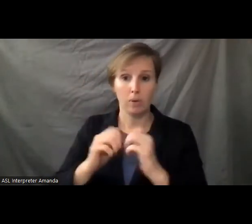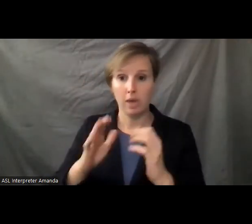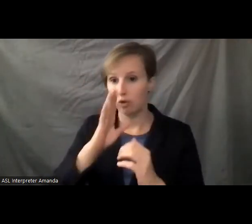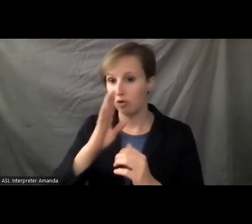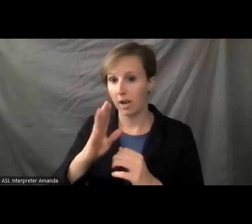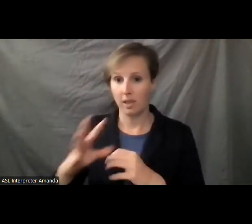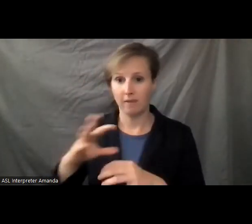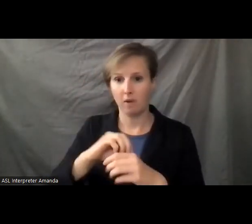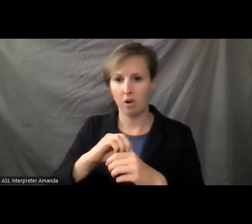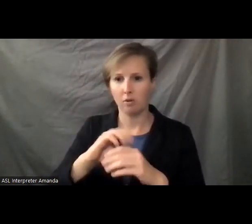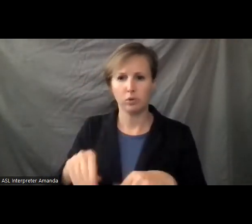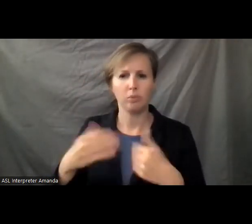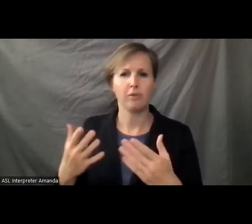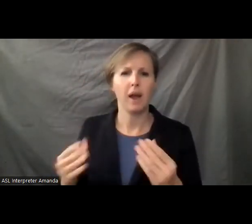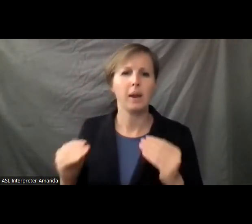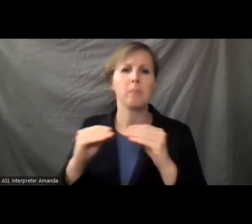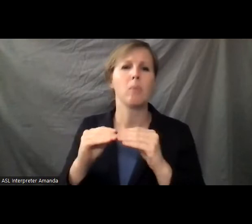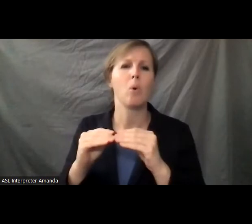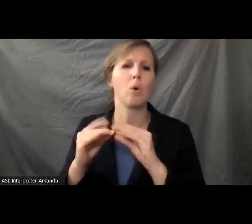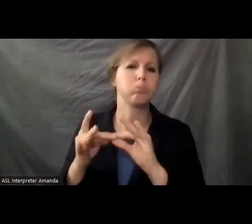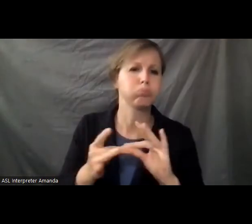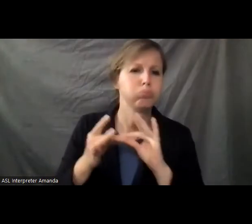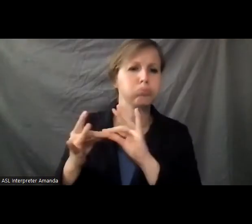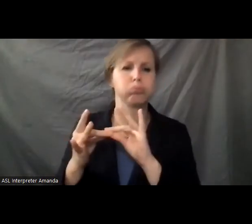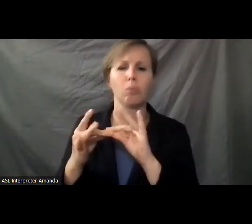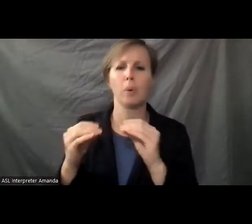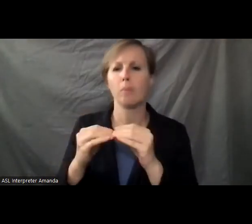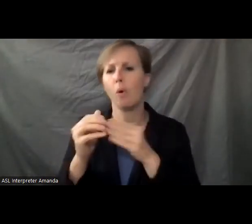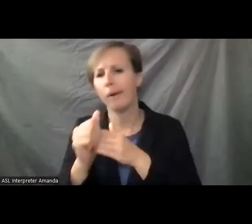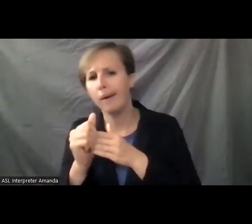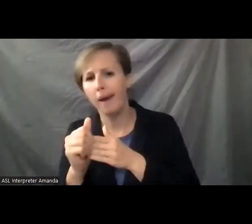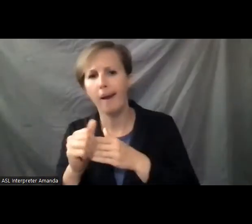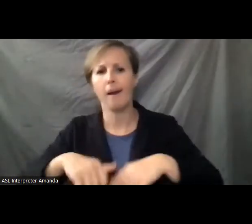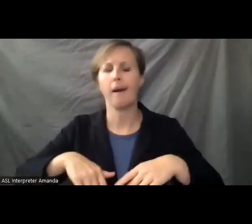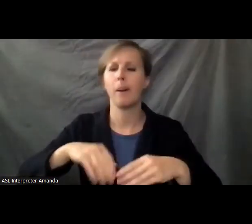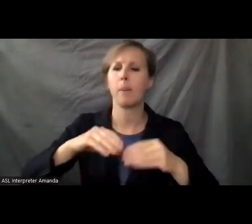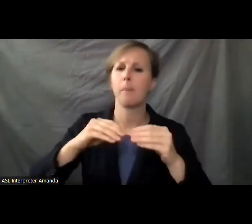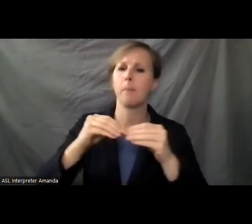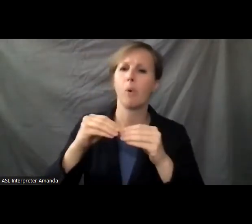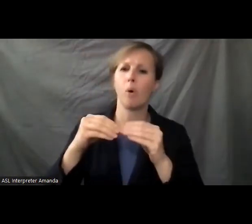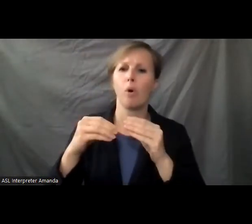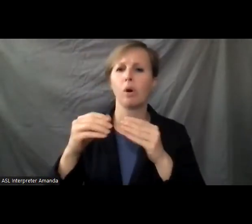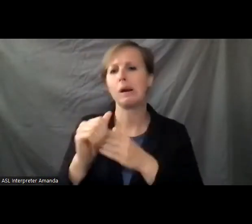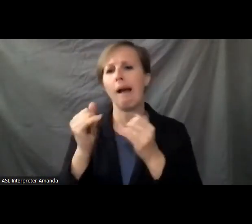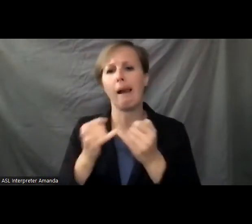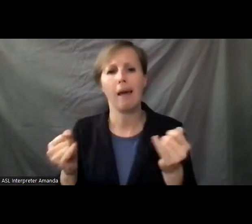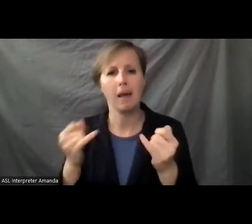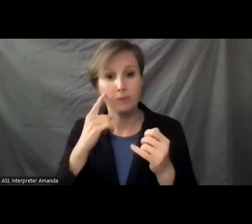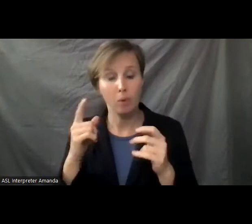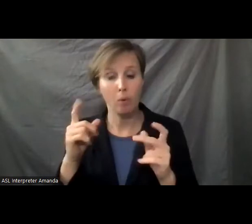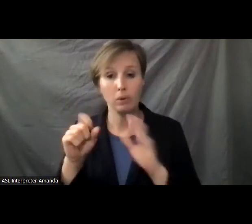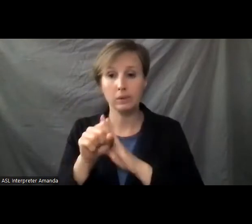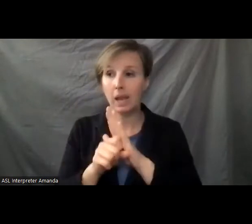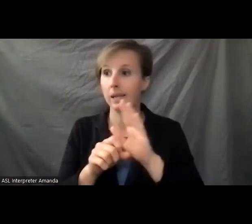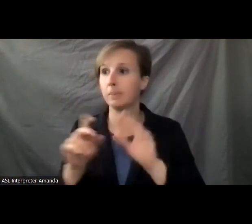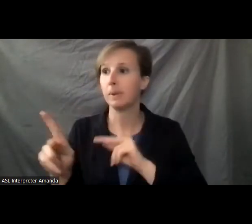just to provide a little bit more unity or guidelines or guidances just across the states for people that might move